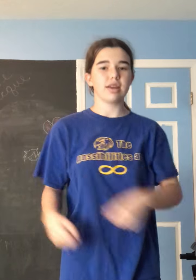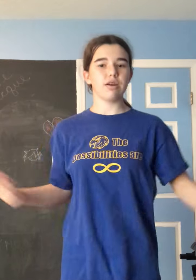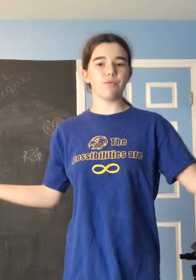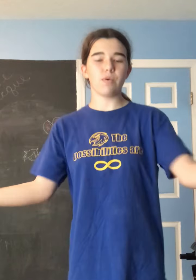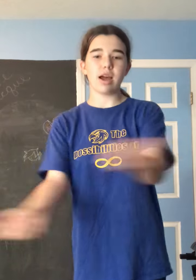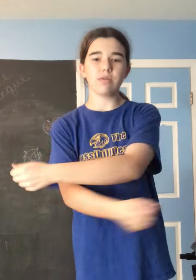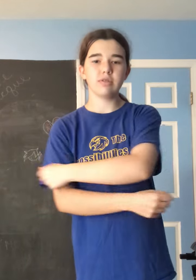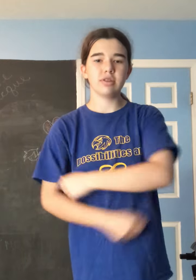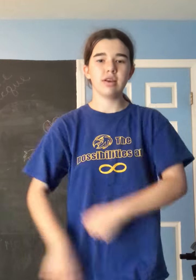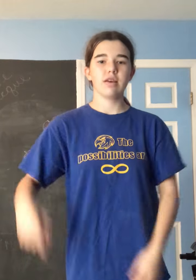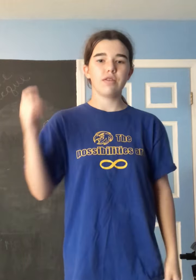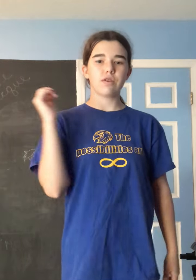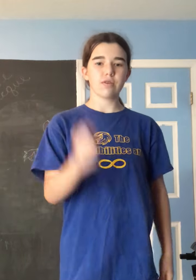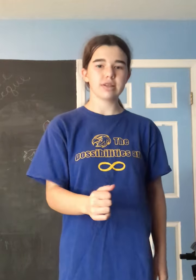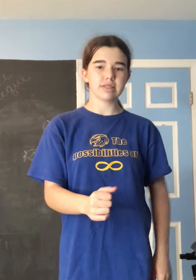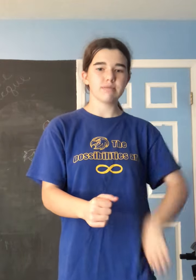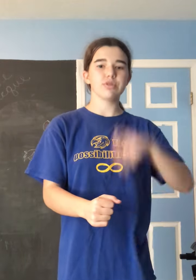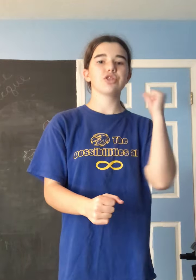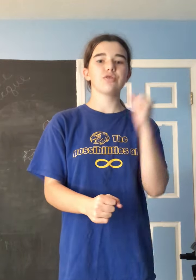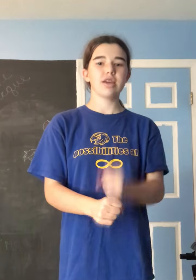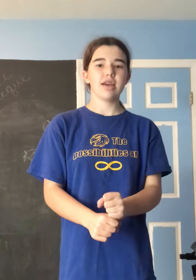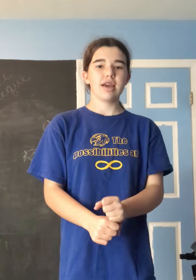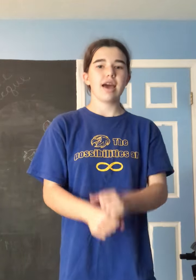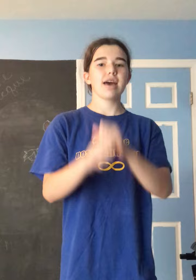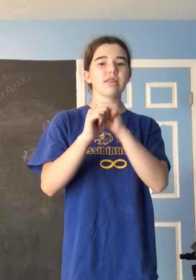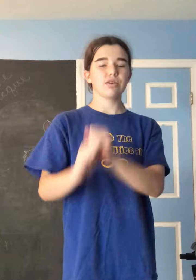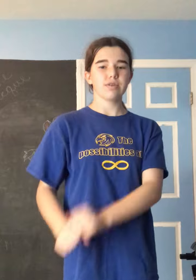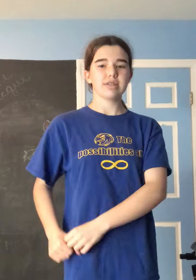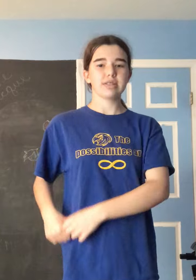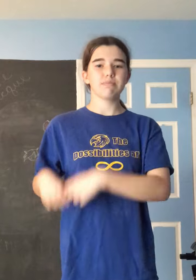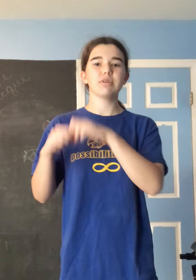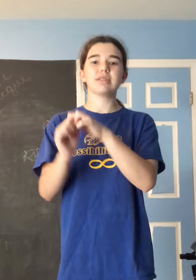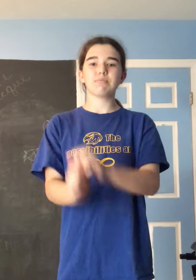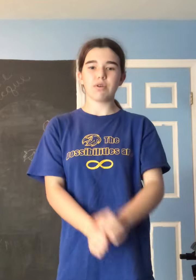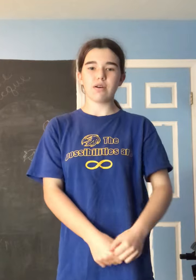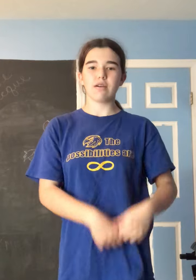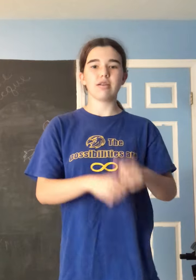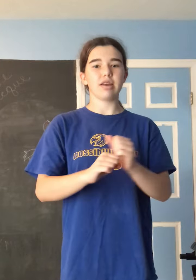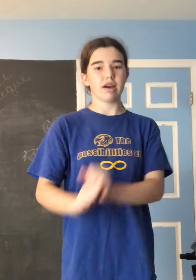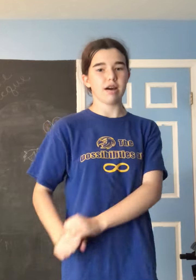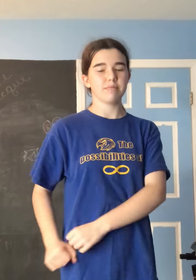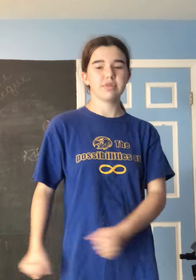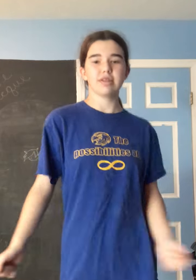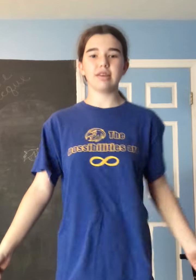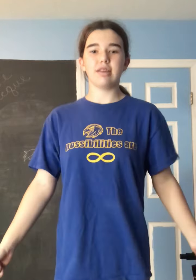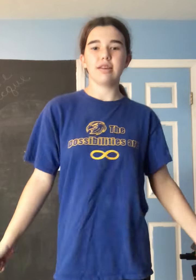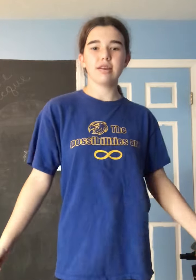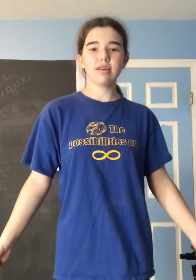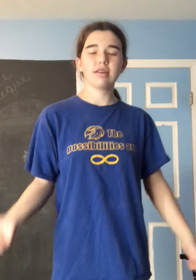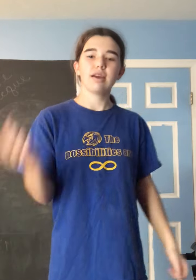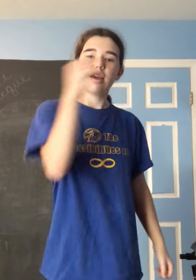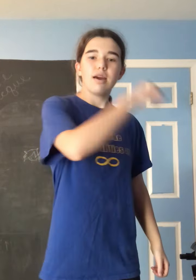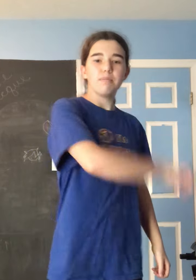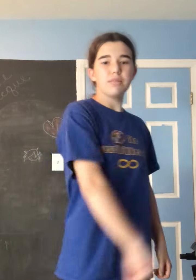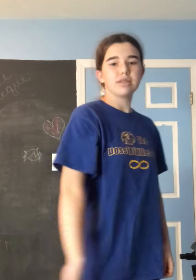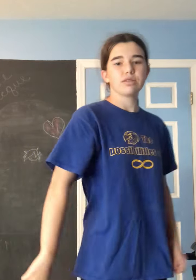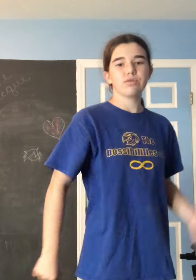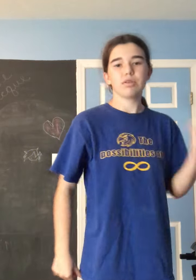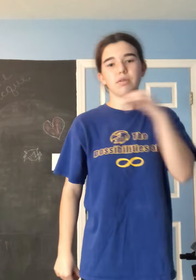around the Christmas tree at the Christmas party hop. Da-na-na-na. Mistletoe,